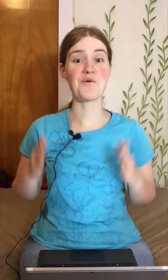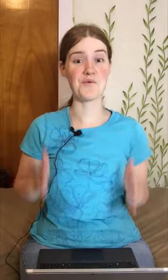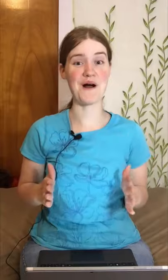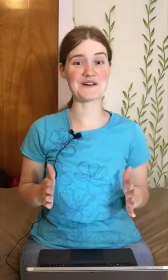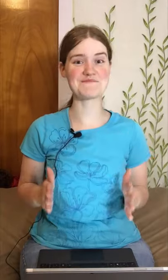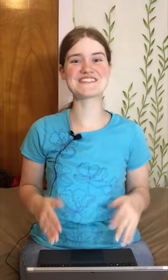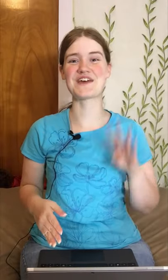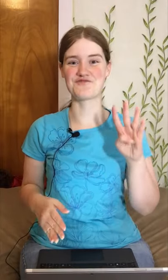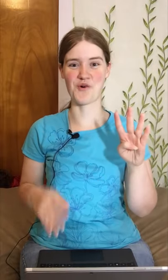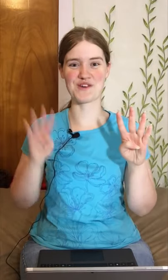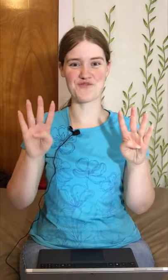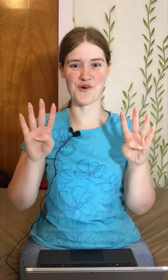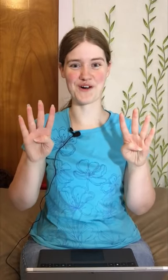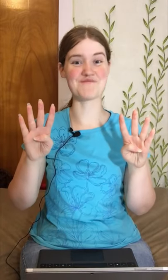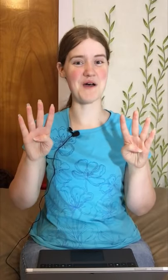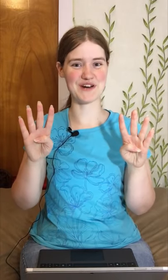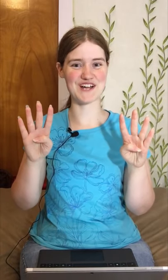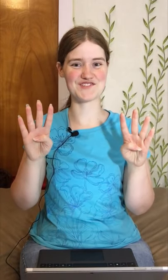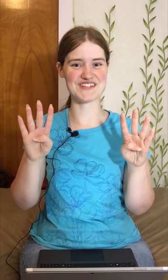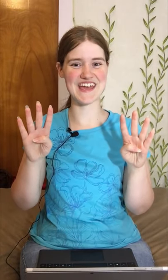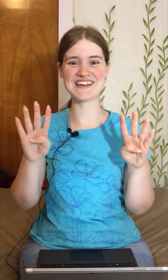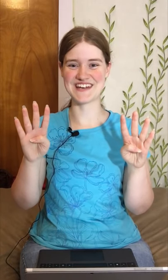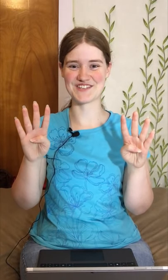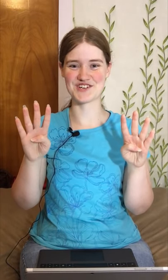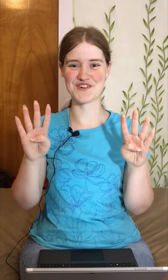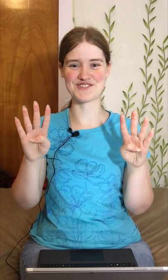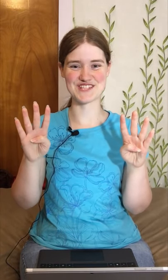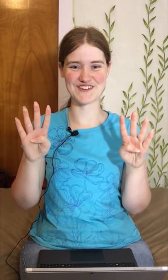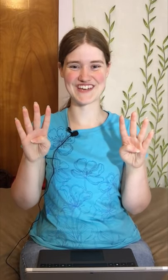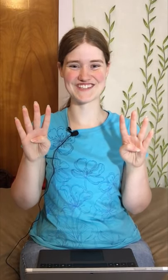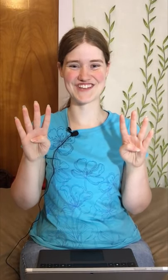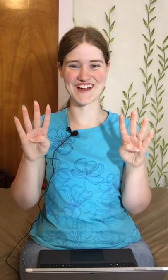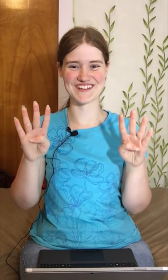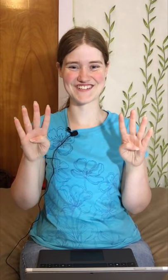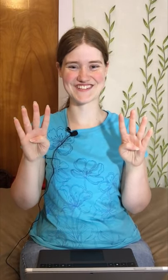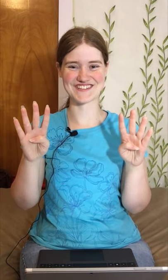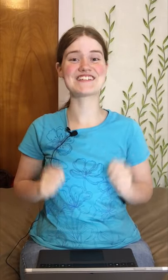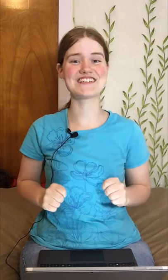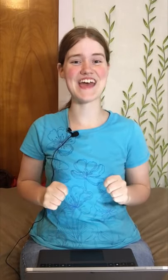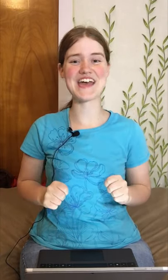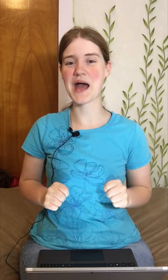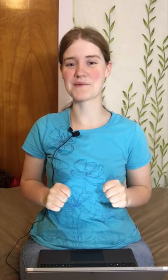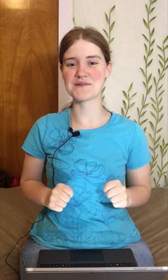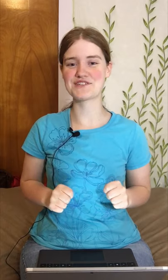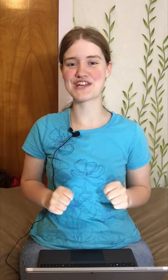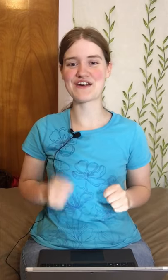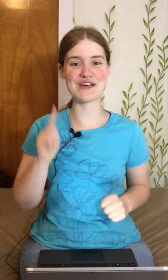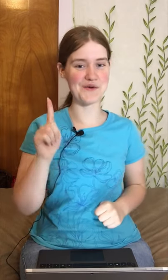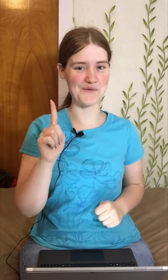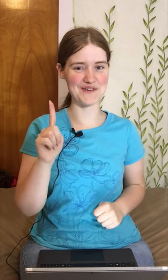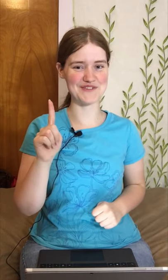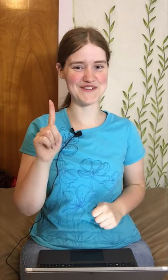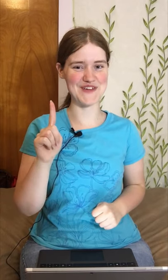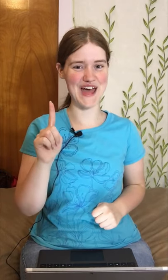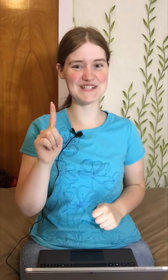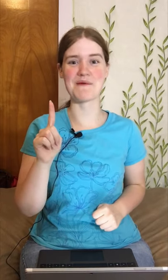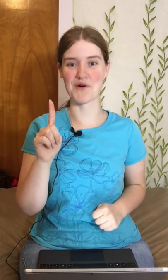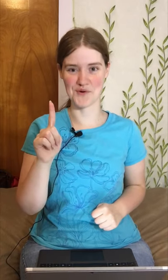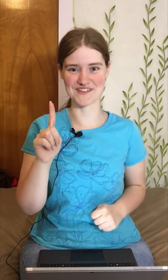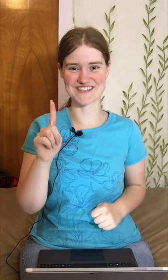Welcome to day 44 of my 100-day Nature Devotions for Kids Challenge. Today, I'm going to be sharing one fun fact about horses.